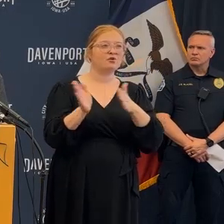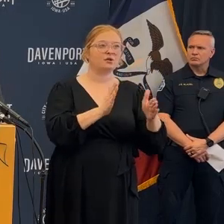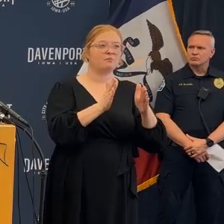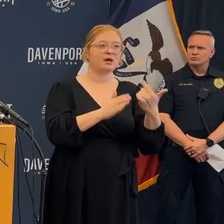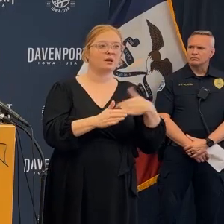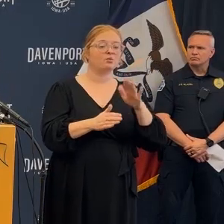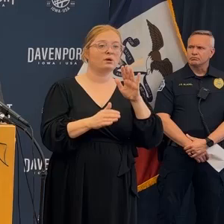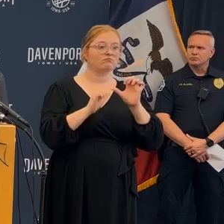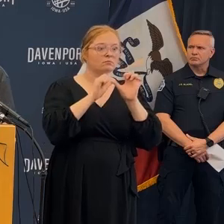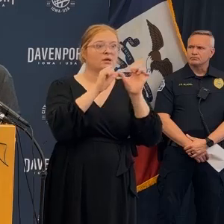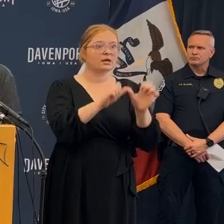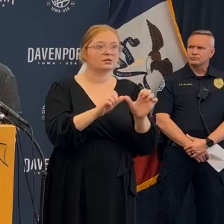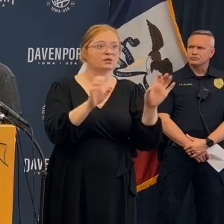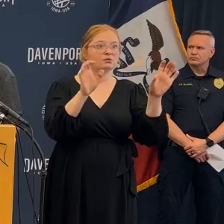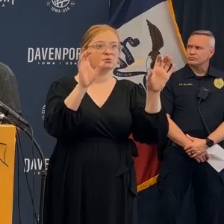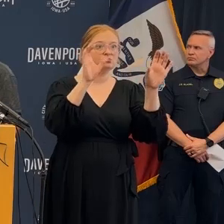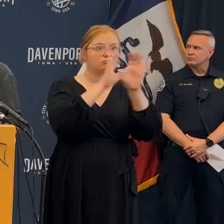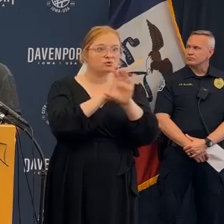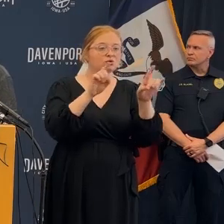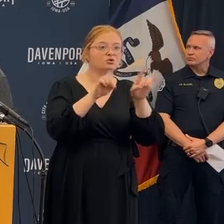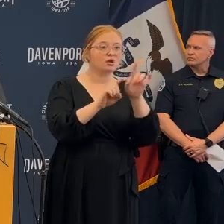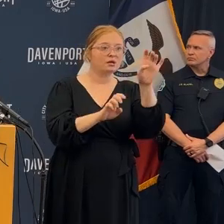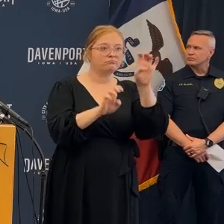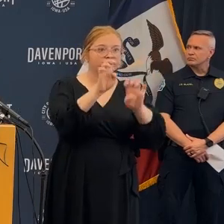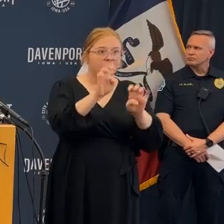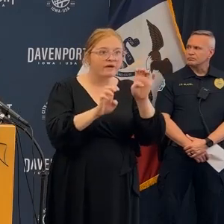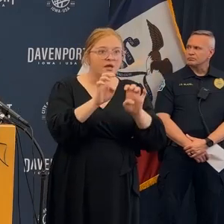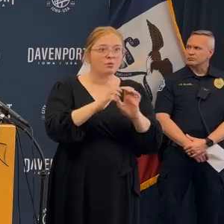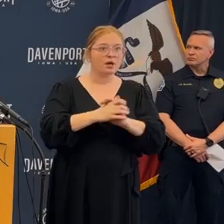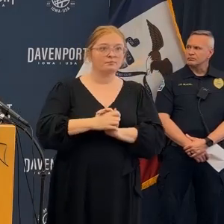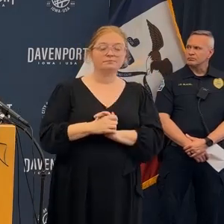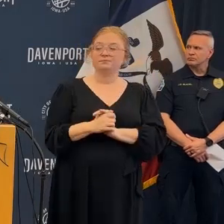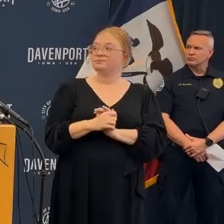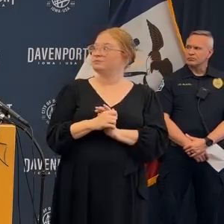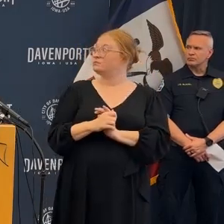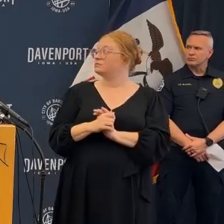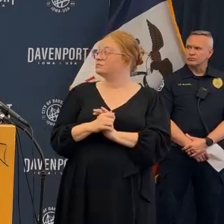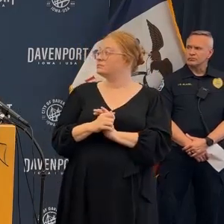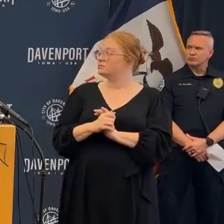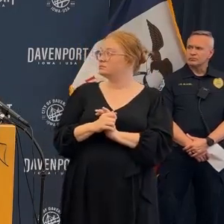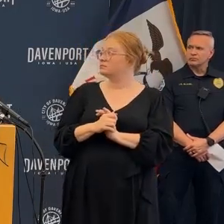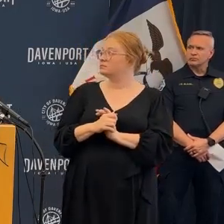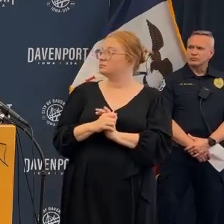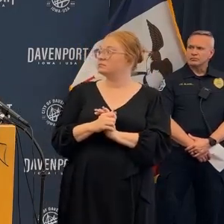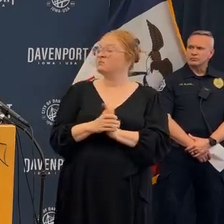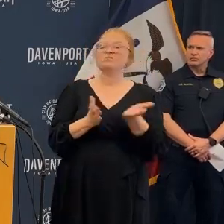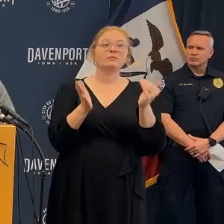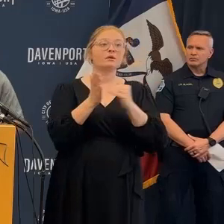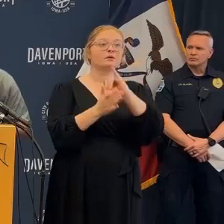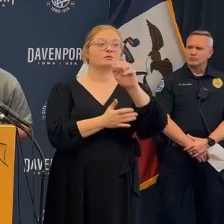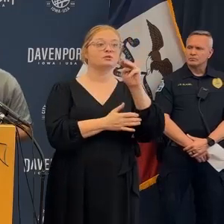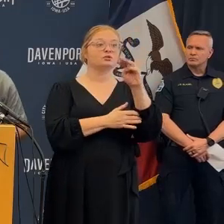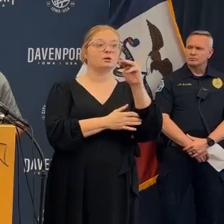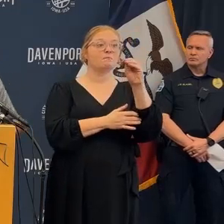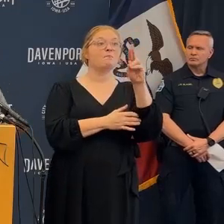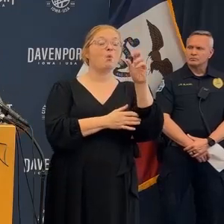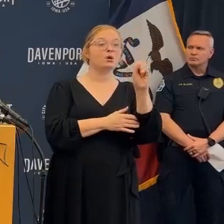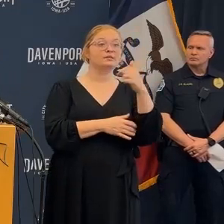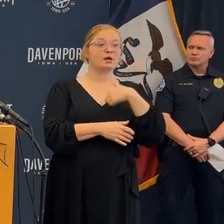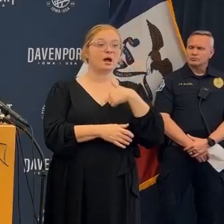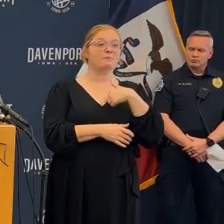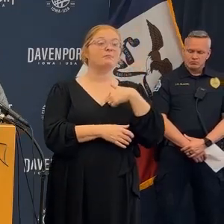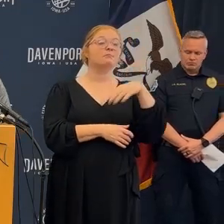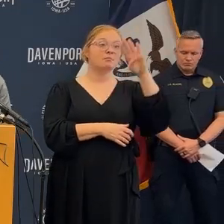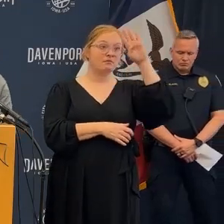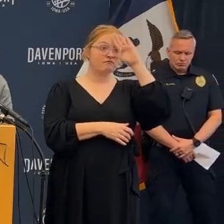set the stage actually putting the physical demolishment to happen today I don't think that's ever we're continuing